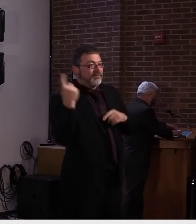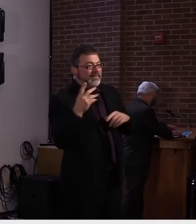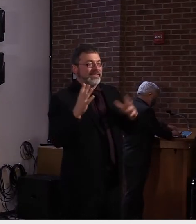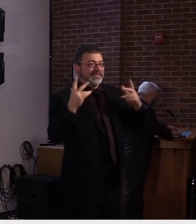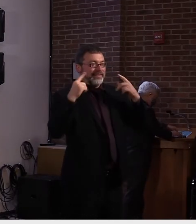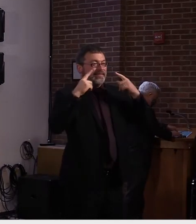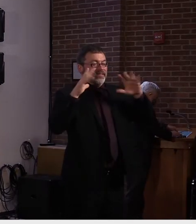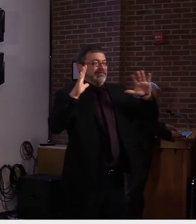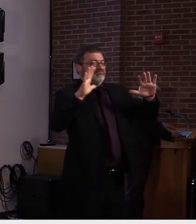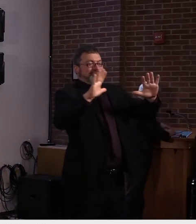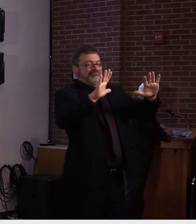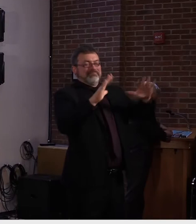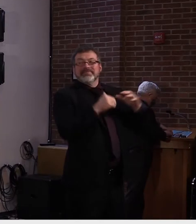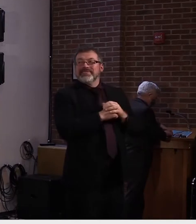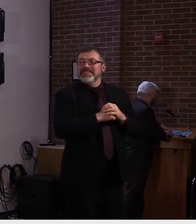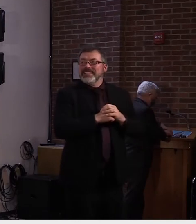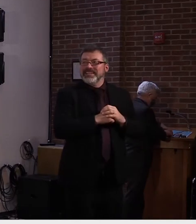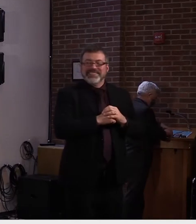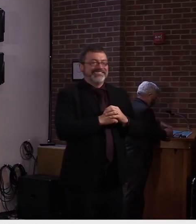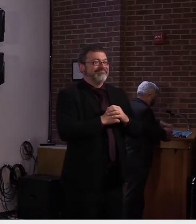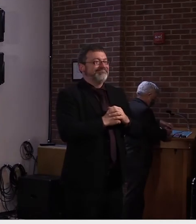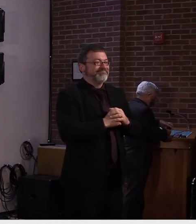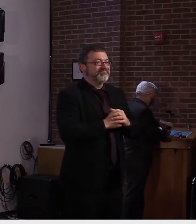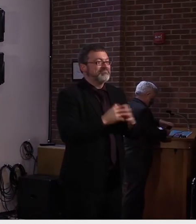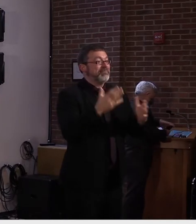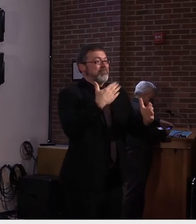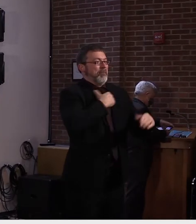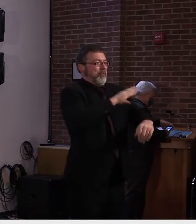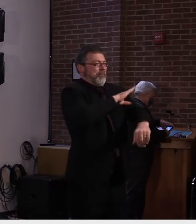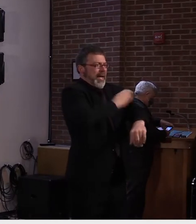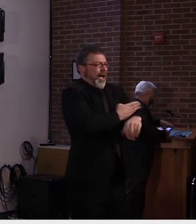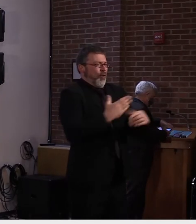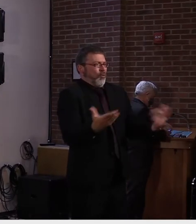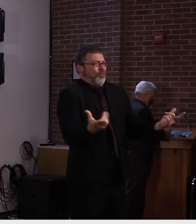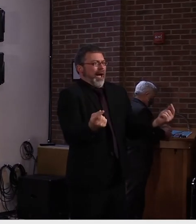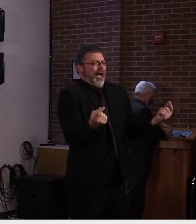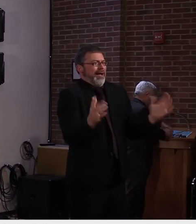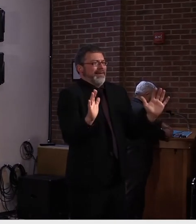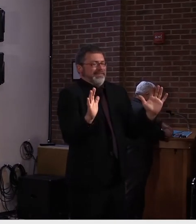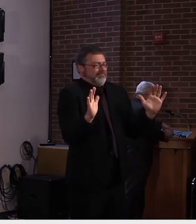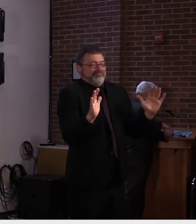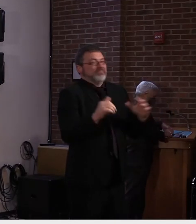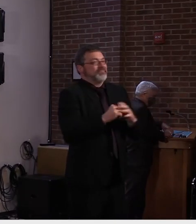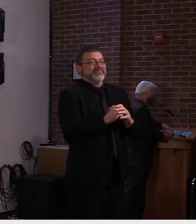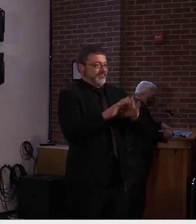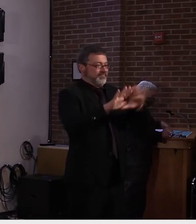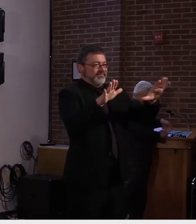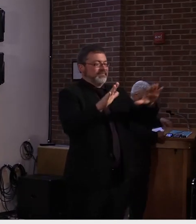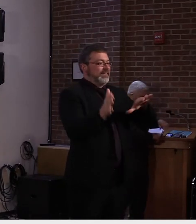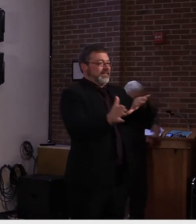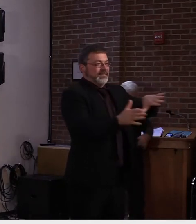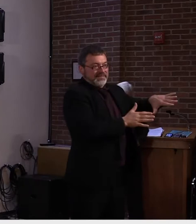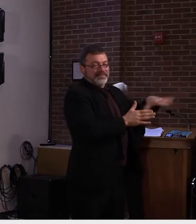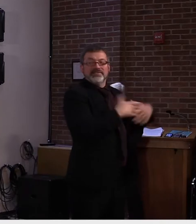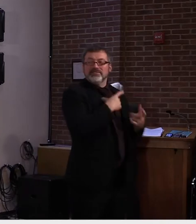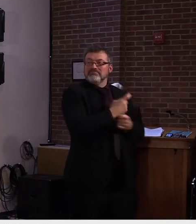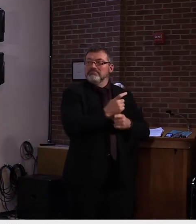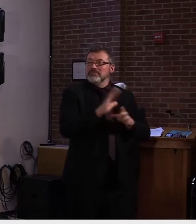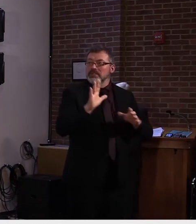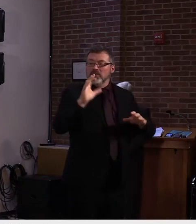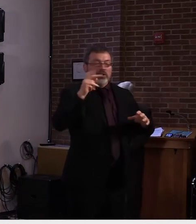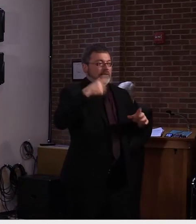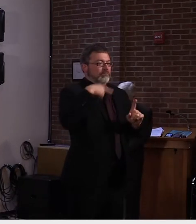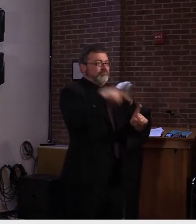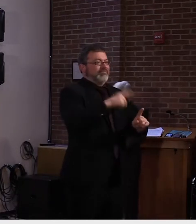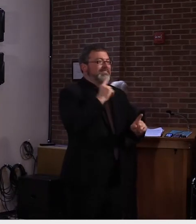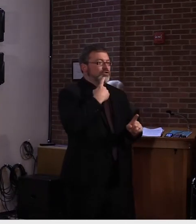in pretty dire straits for any powers I have to be exercised. So, you asked a bunch of questions